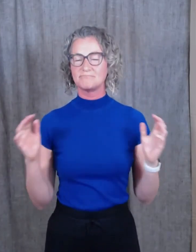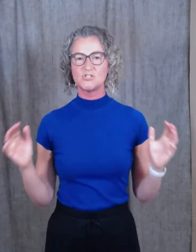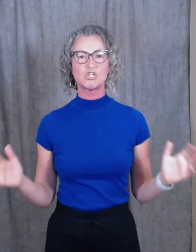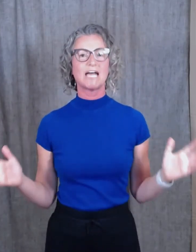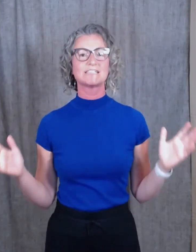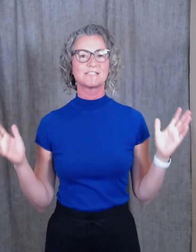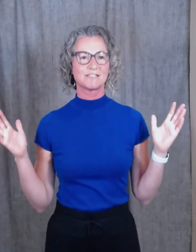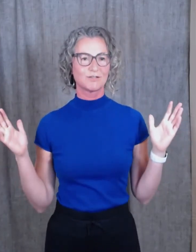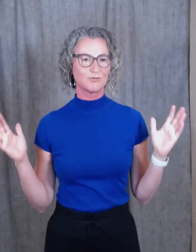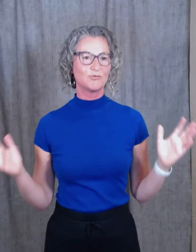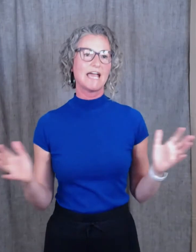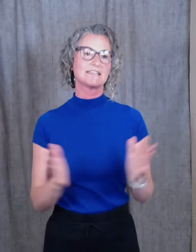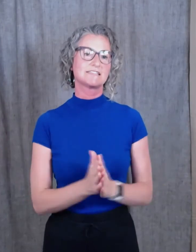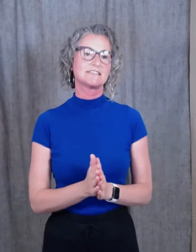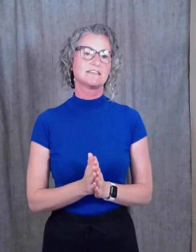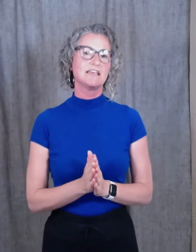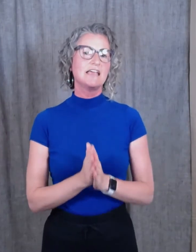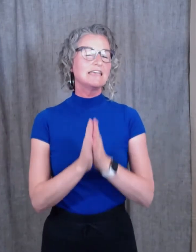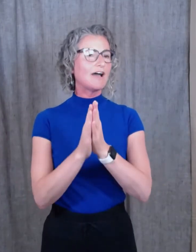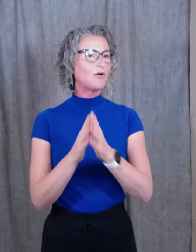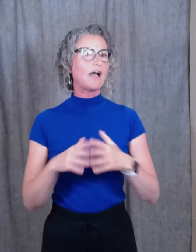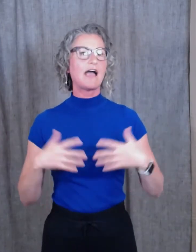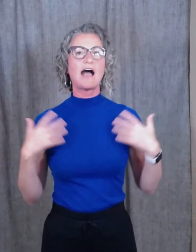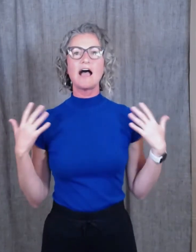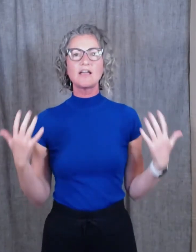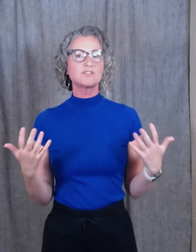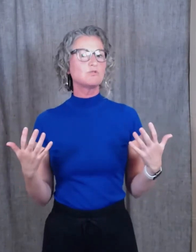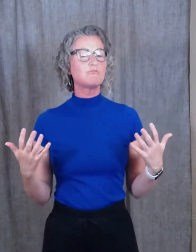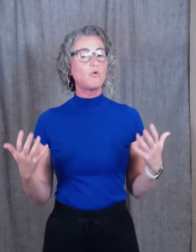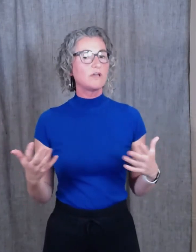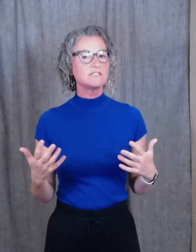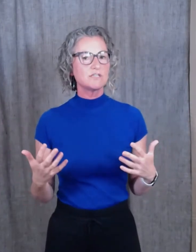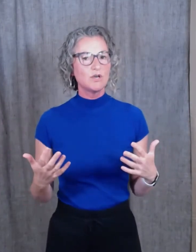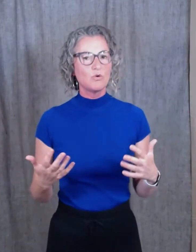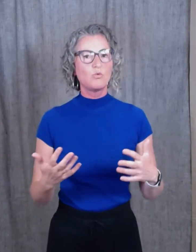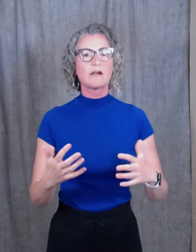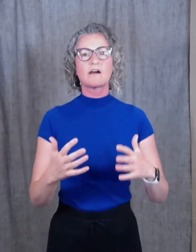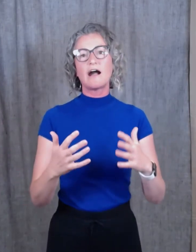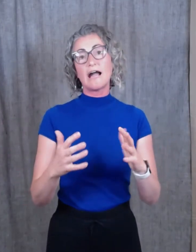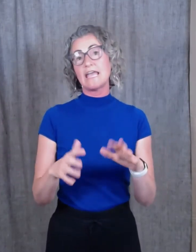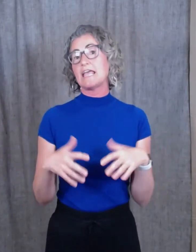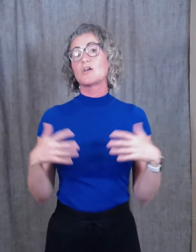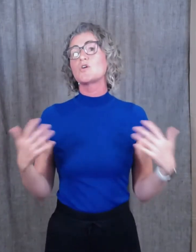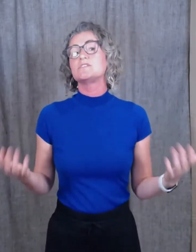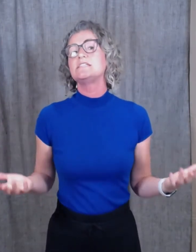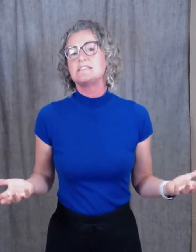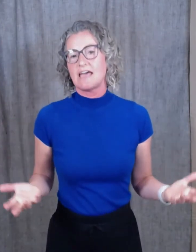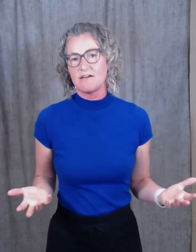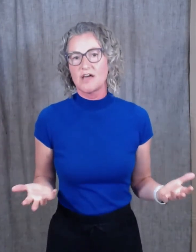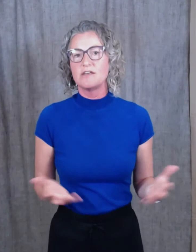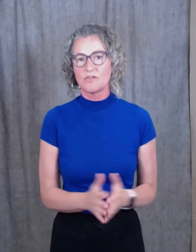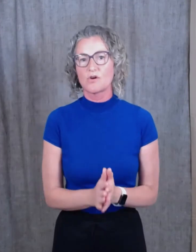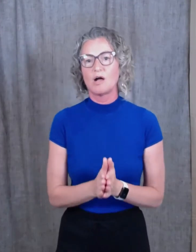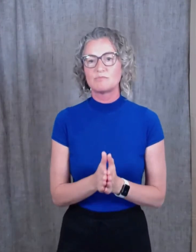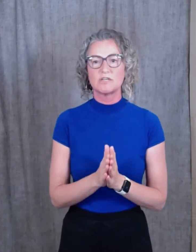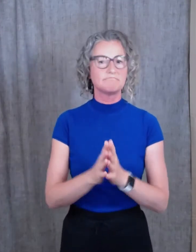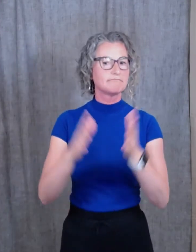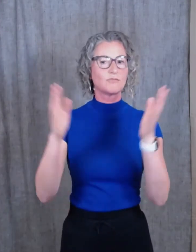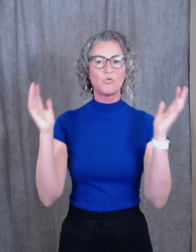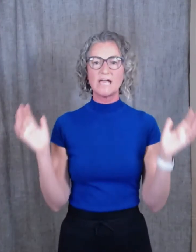Just rest. Now, I got to a point where I didn't have another option. Rest